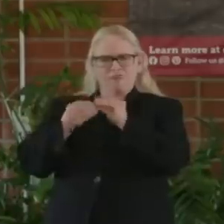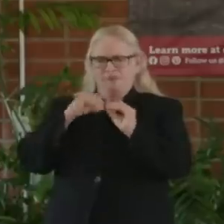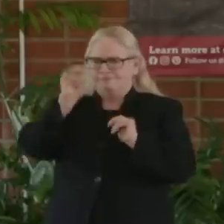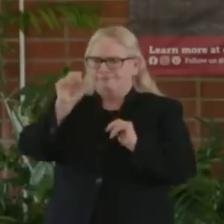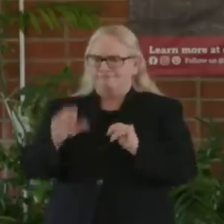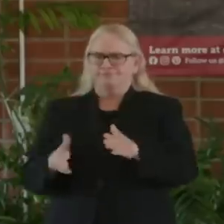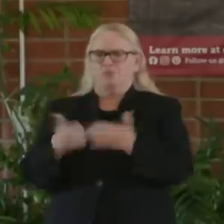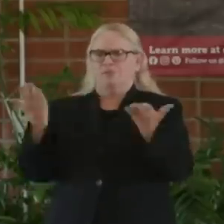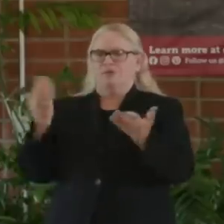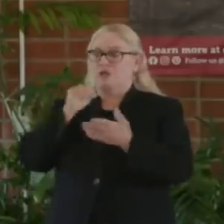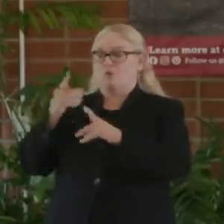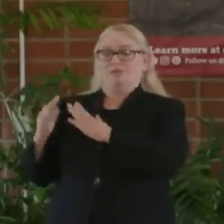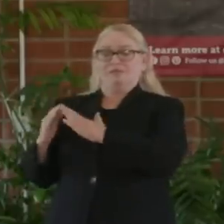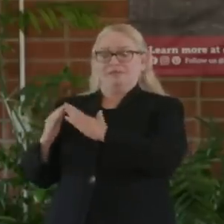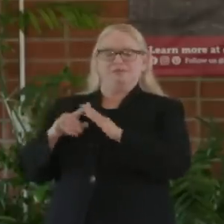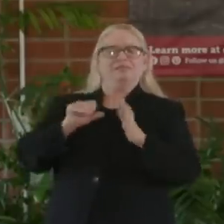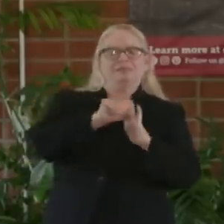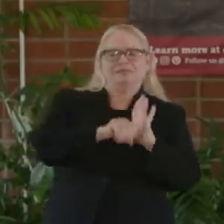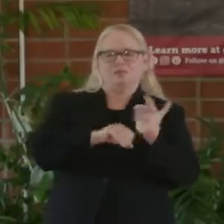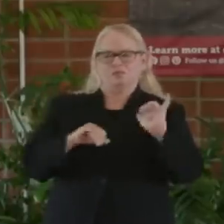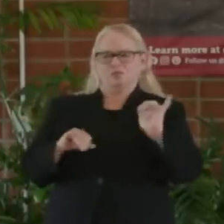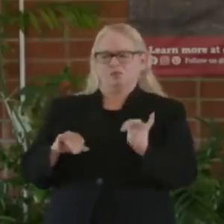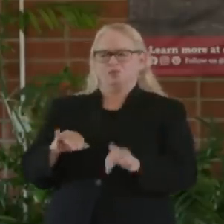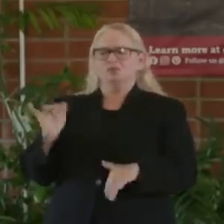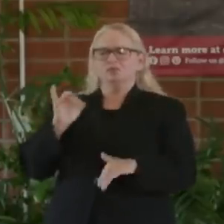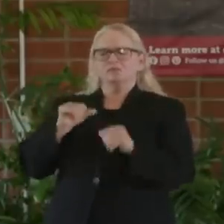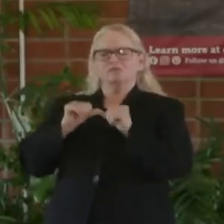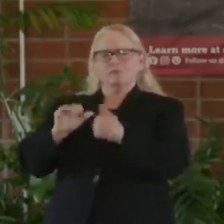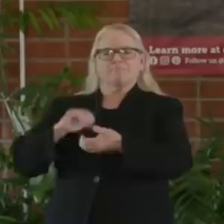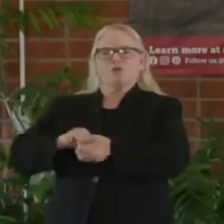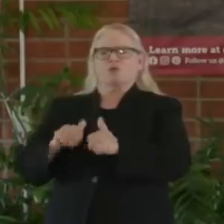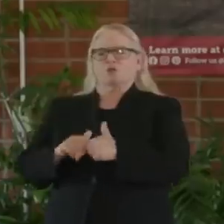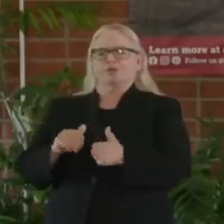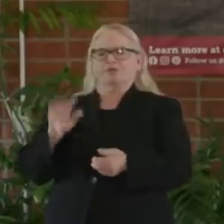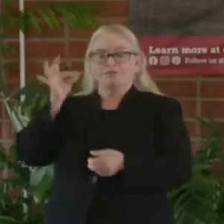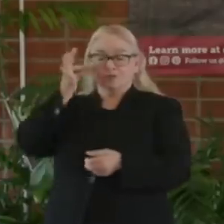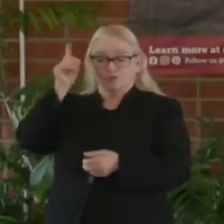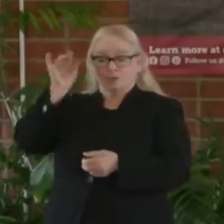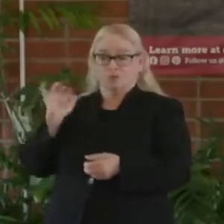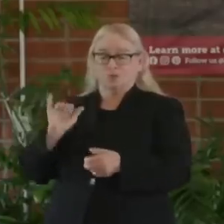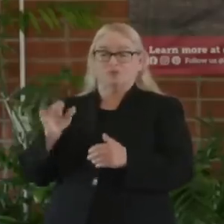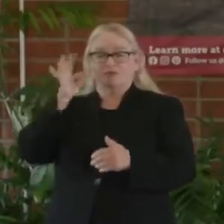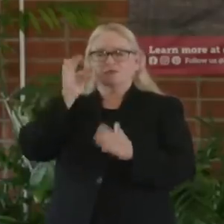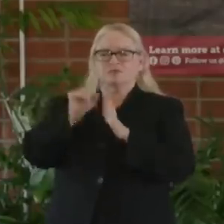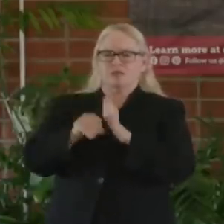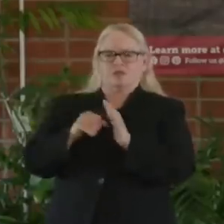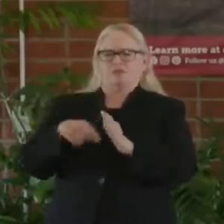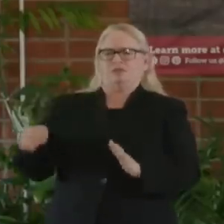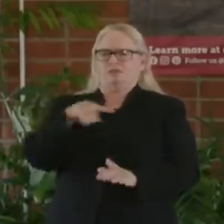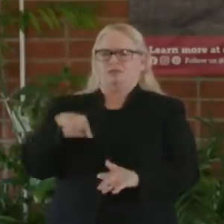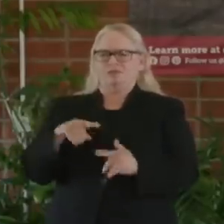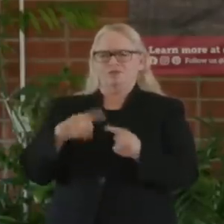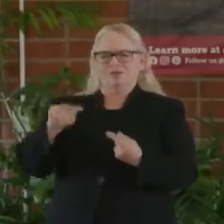also at the federal level to provide relief and diminish the spread and transmission of this virus. So